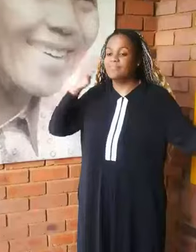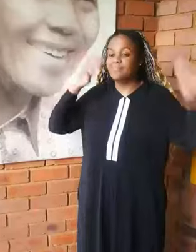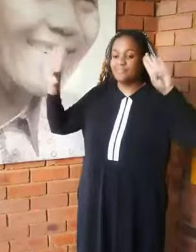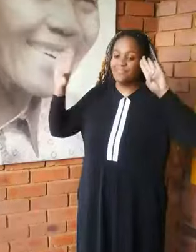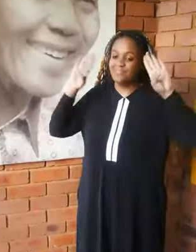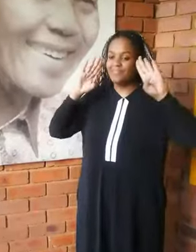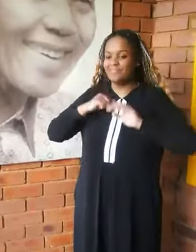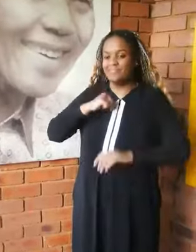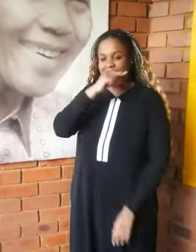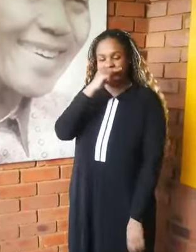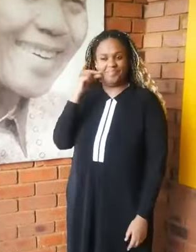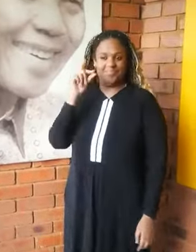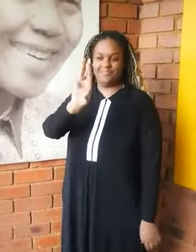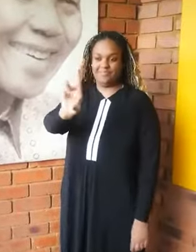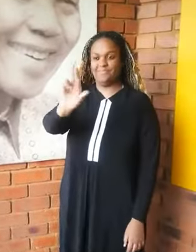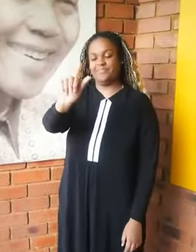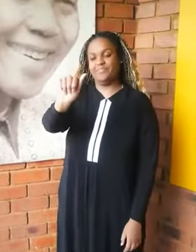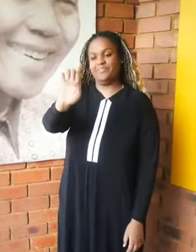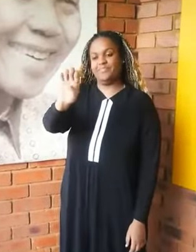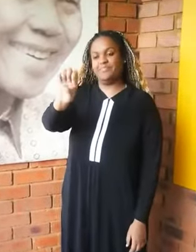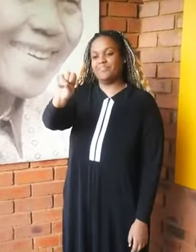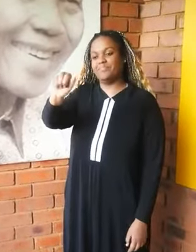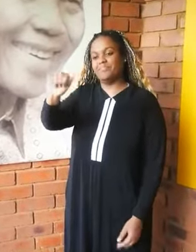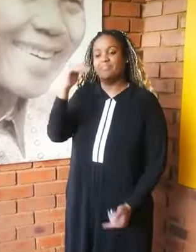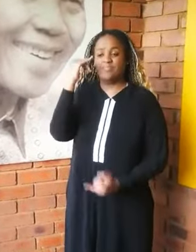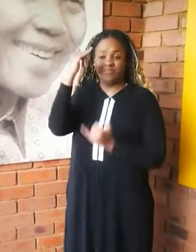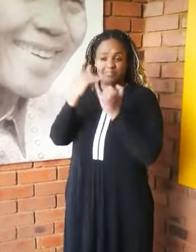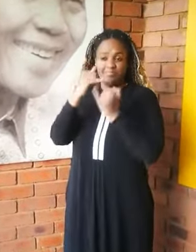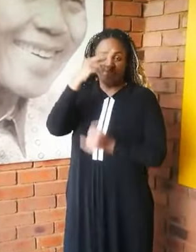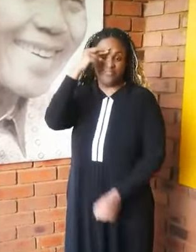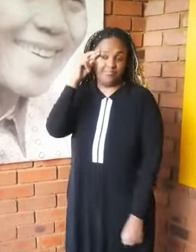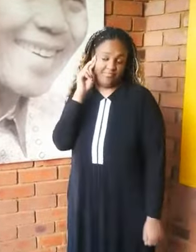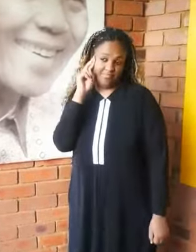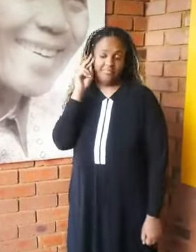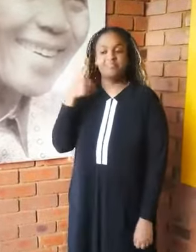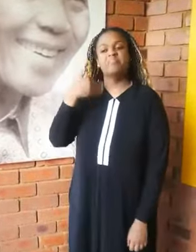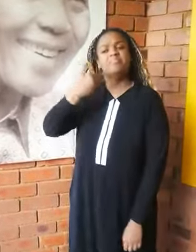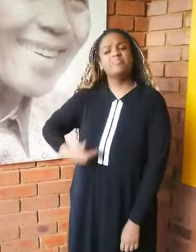Hello, my name is Raisa, and I am deaf.